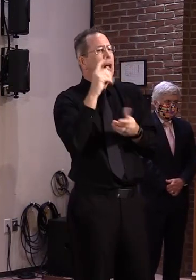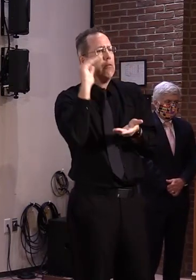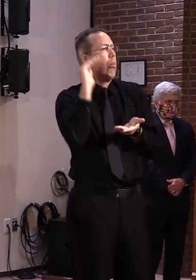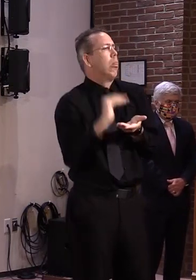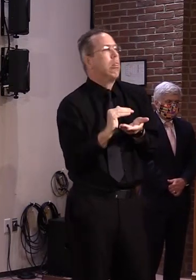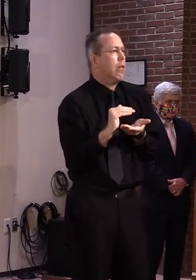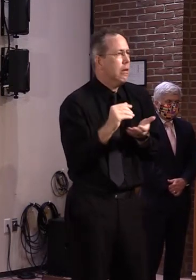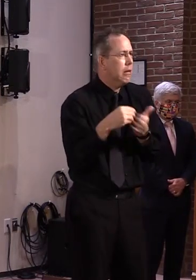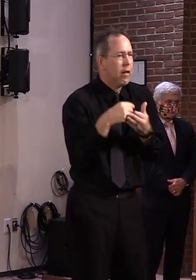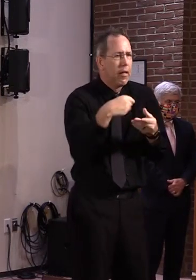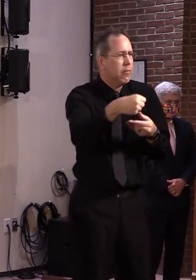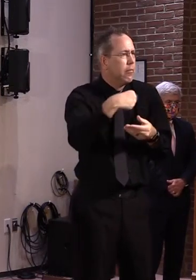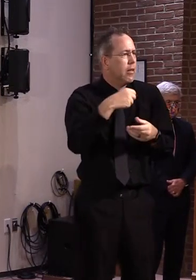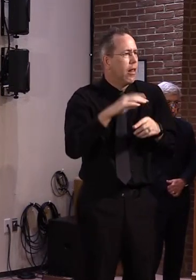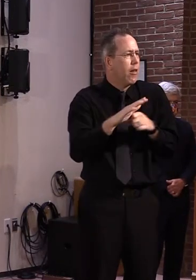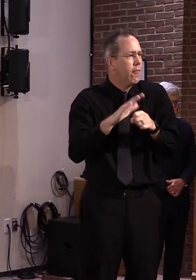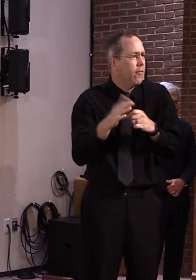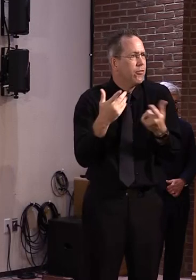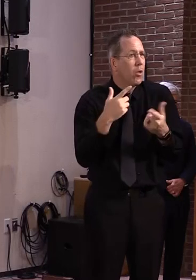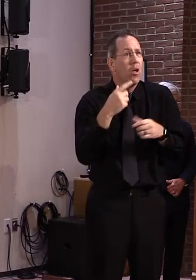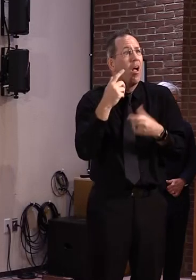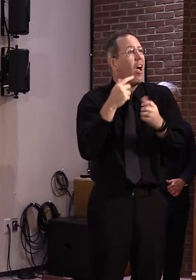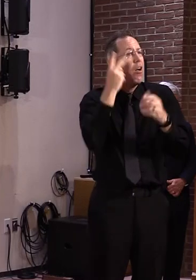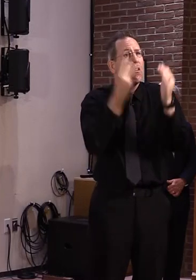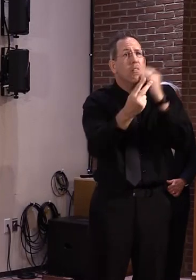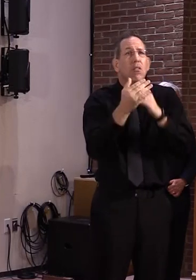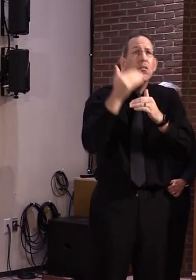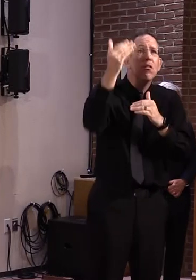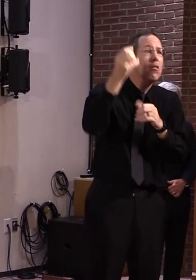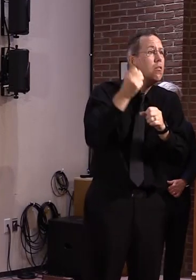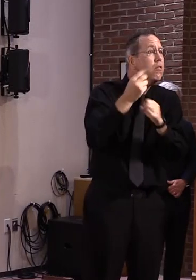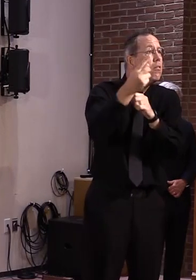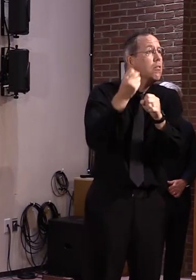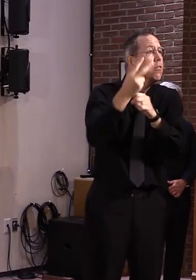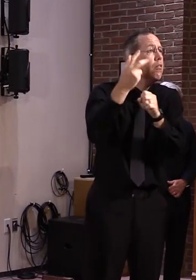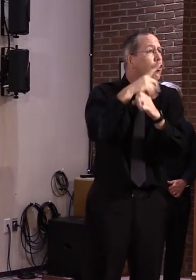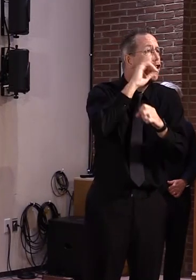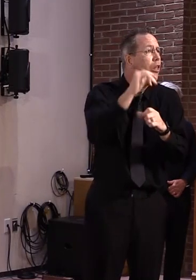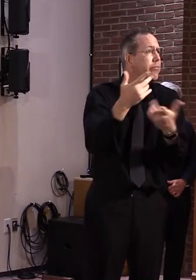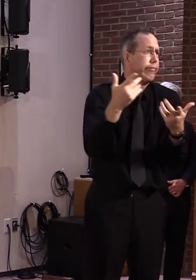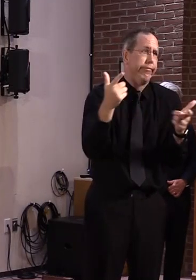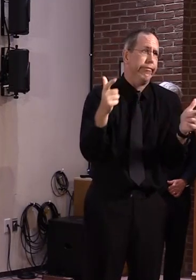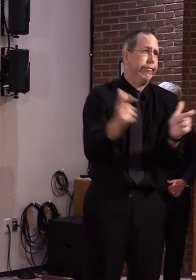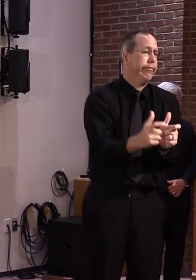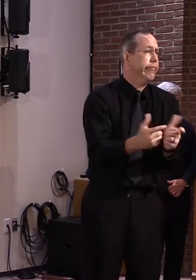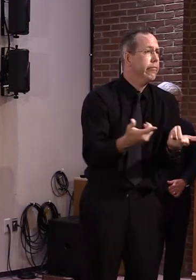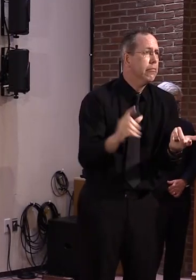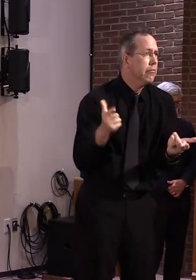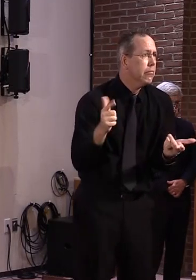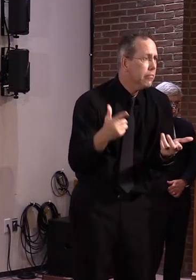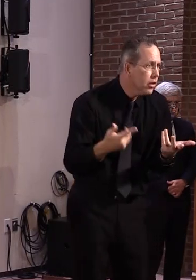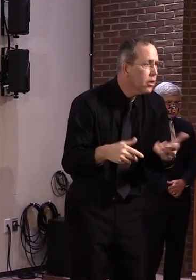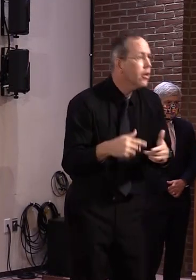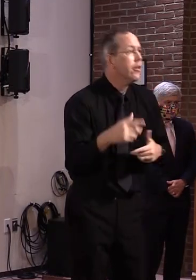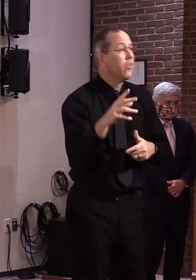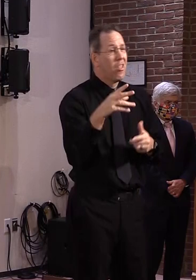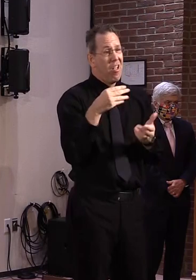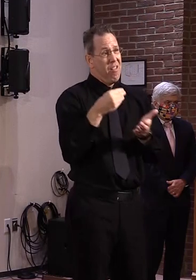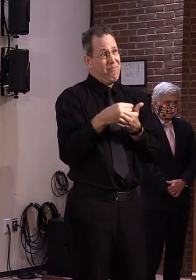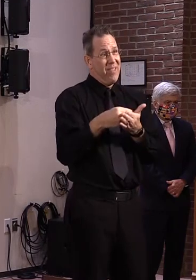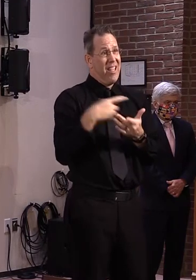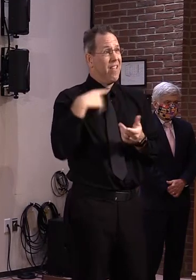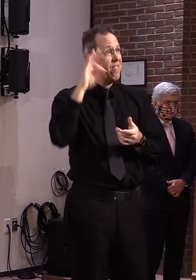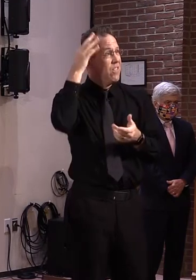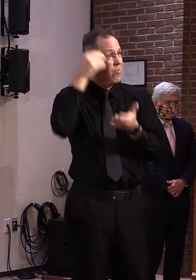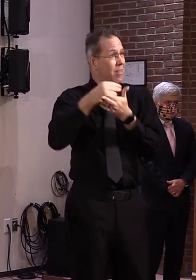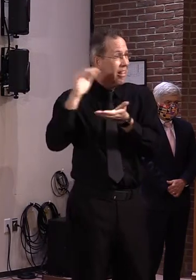Even though this economic relief will help, I know it's not enough. And recovery will be long and hard. But